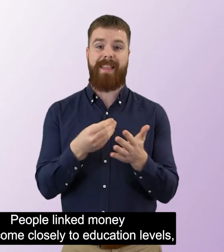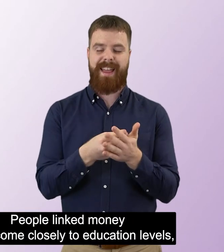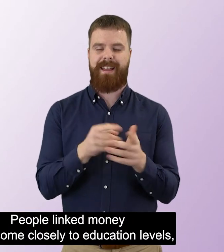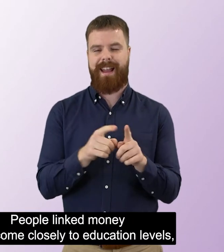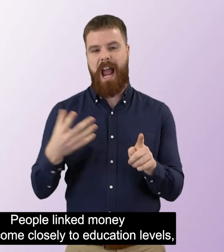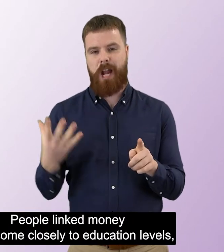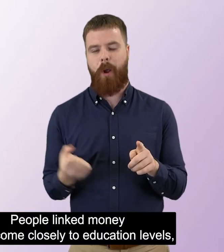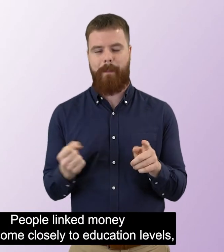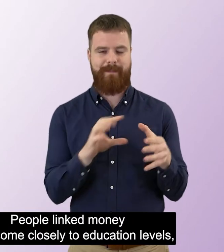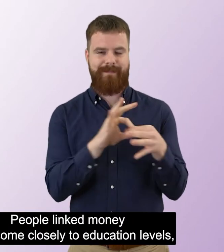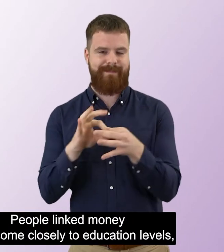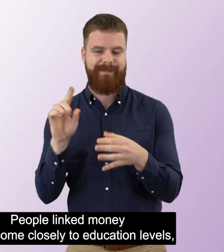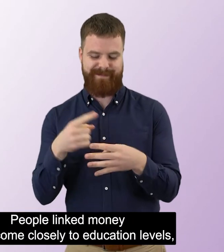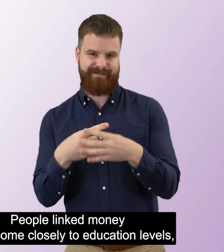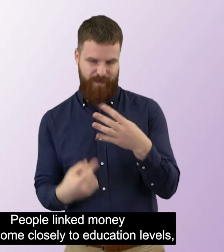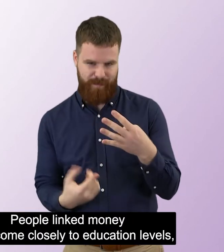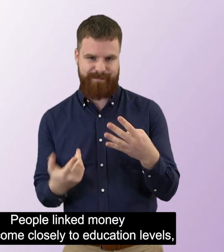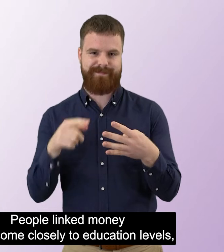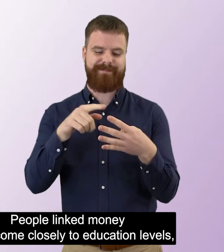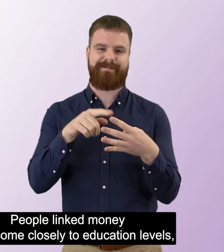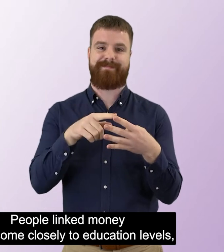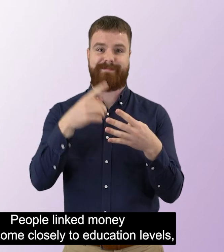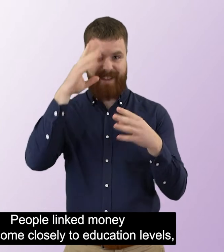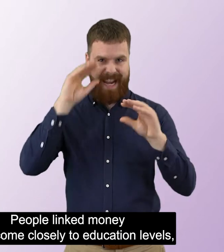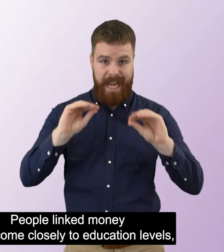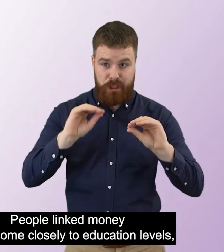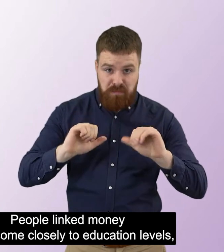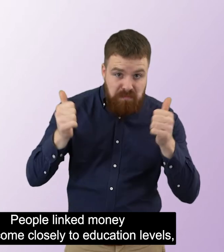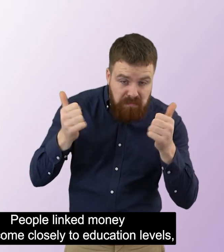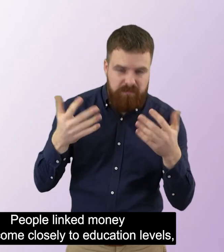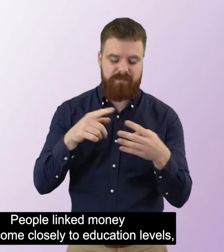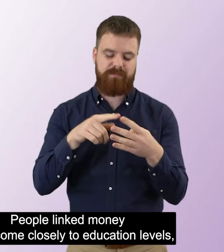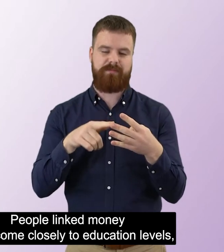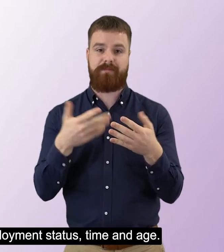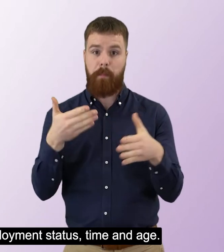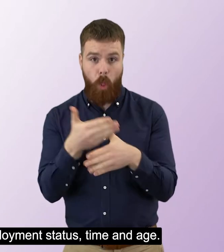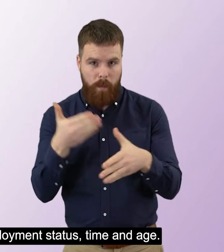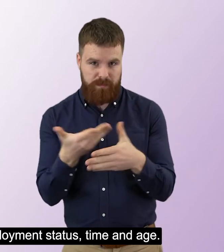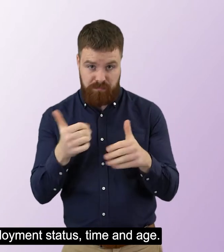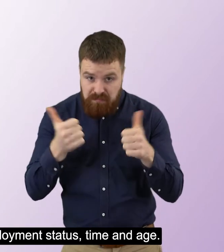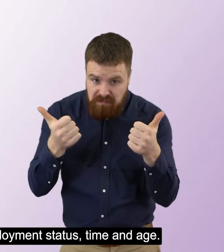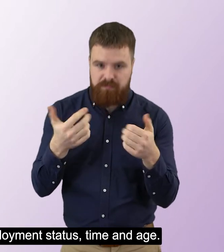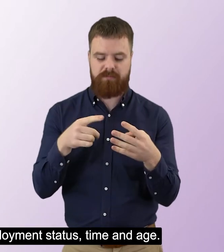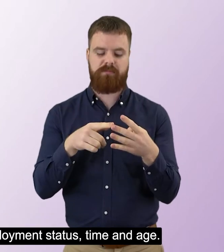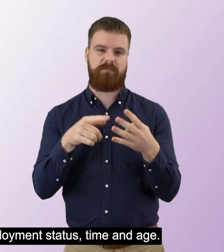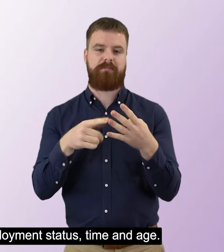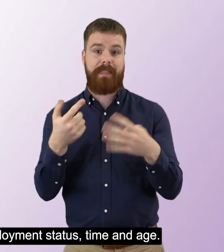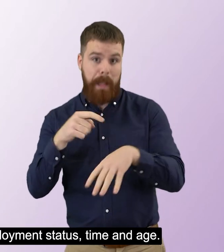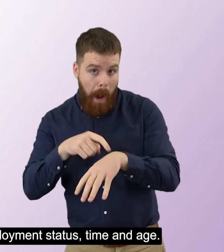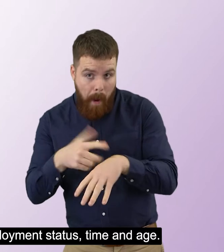People link money and income closely to education levels, employment status, time and age.